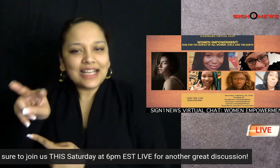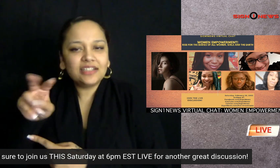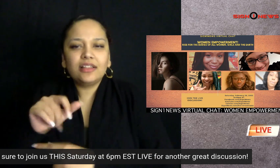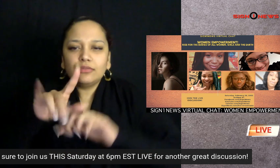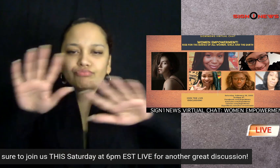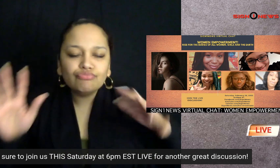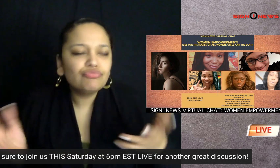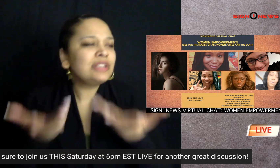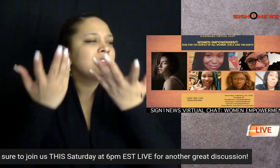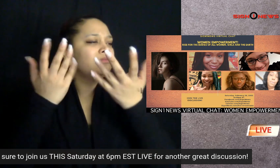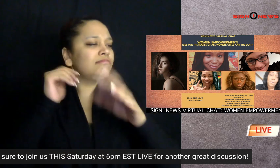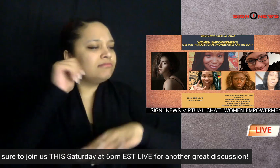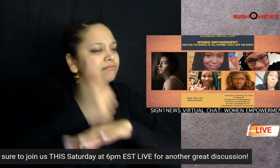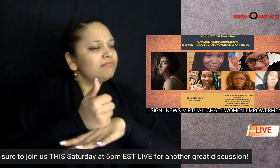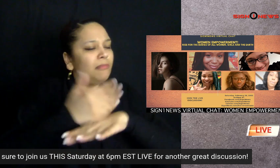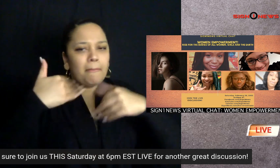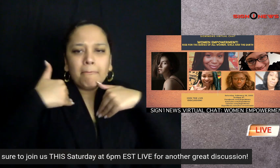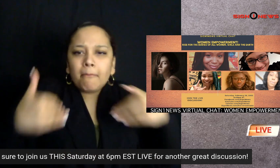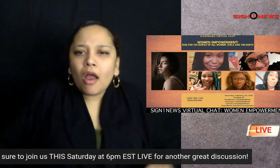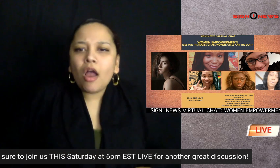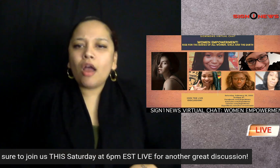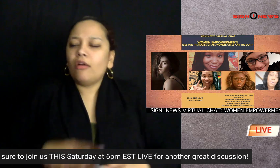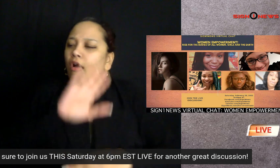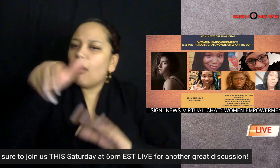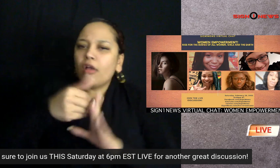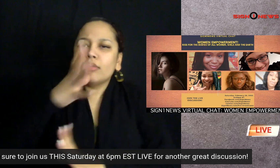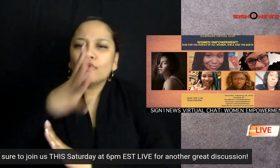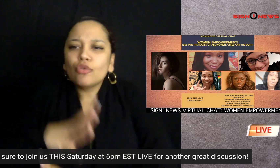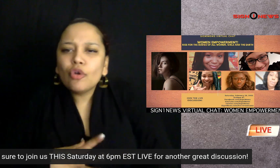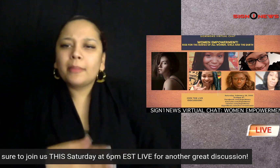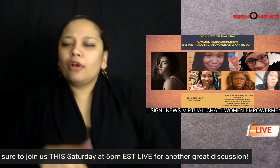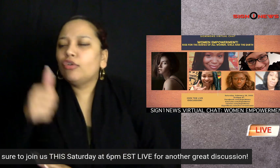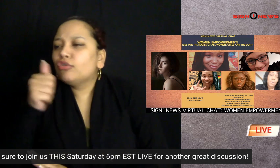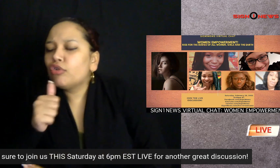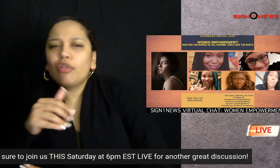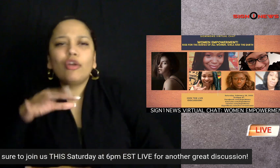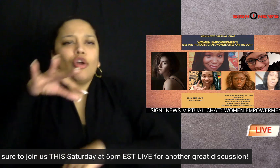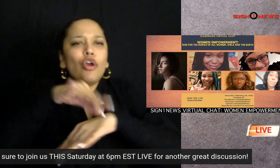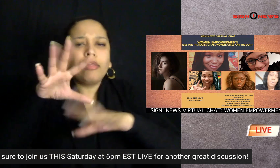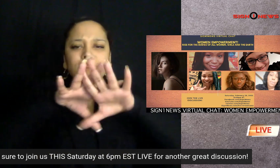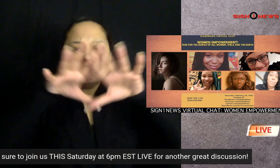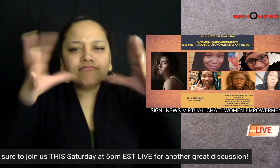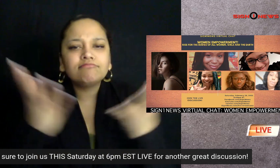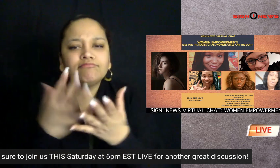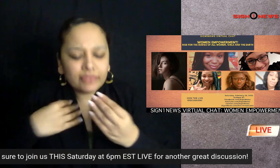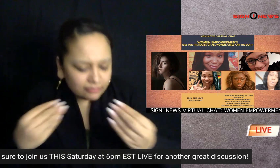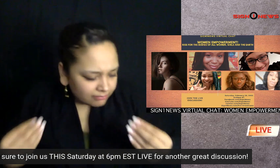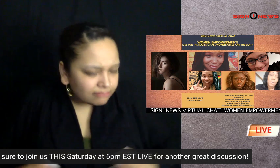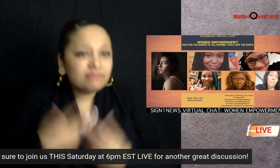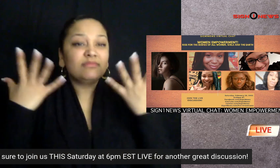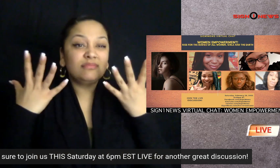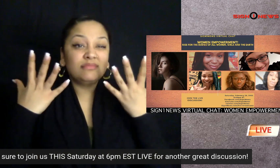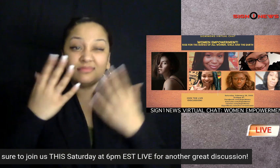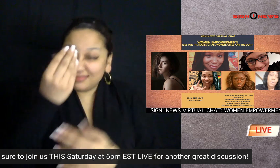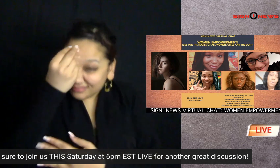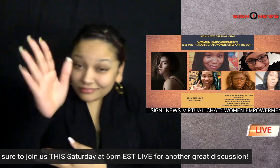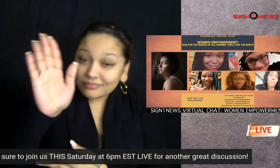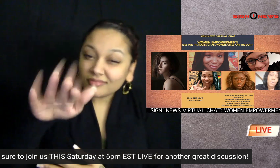v-days 2022 theme rise for the bodies of all women girls and the earth